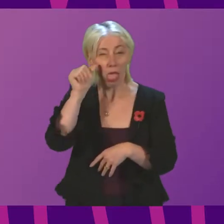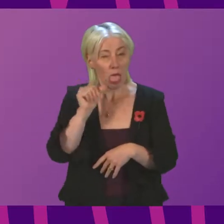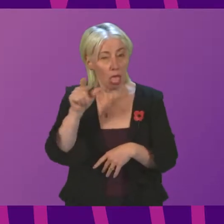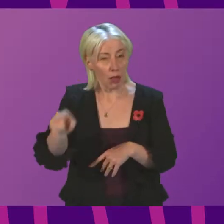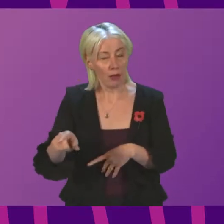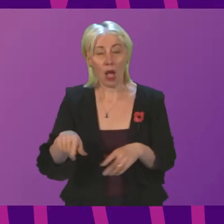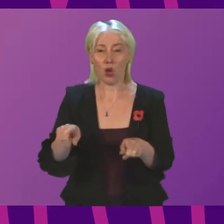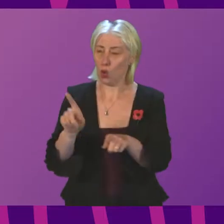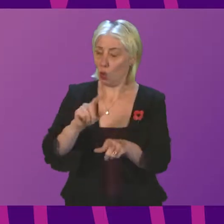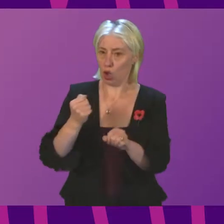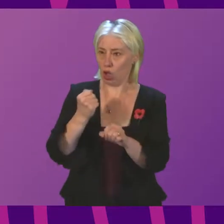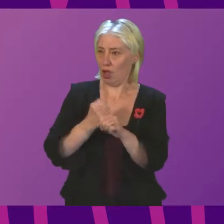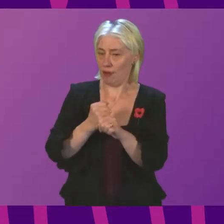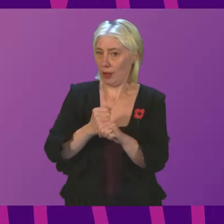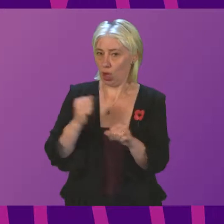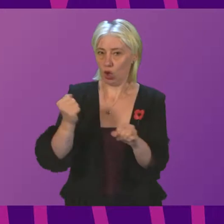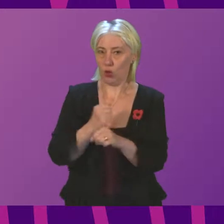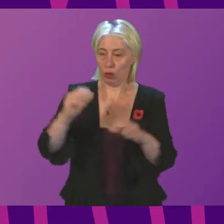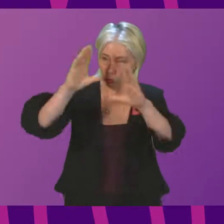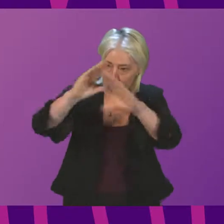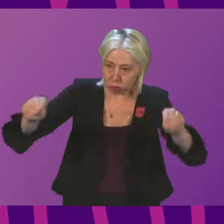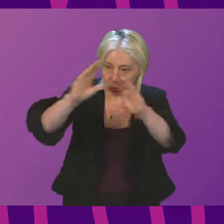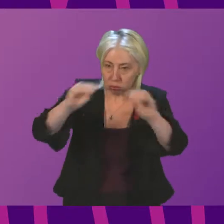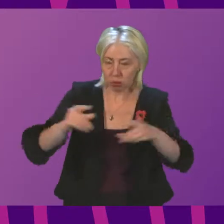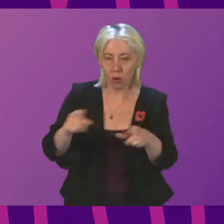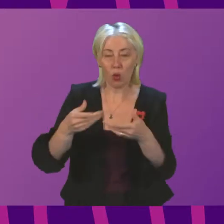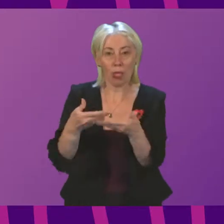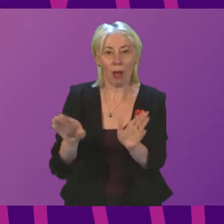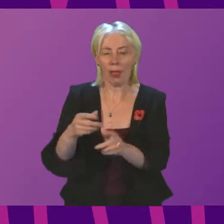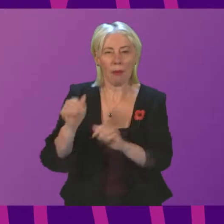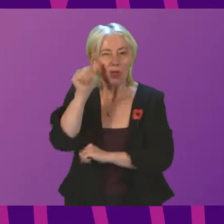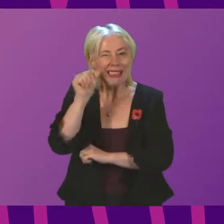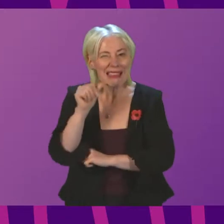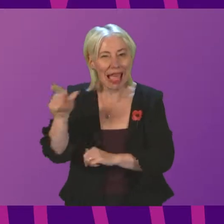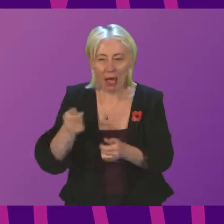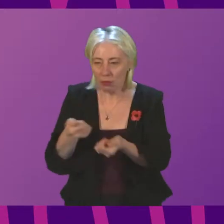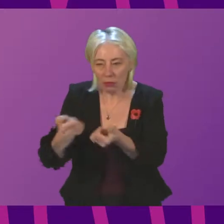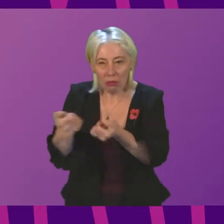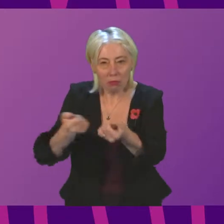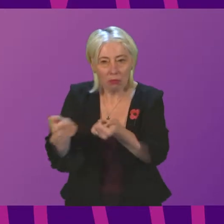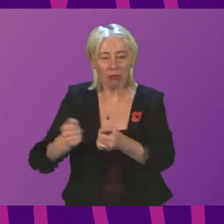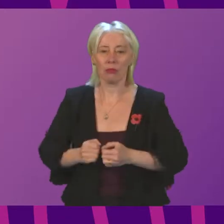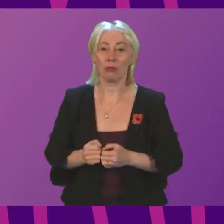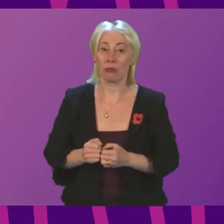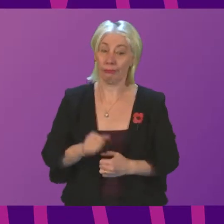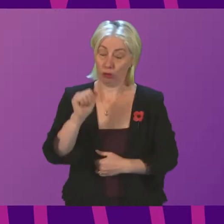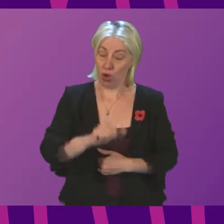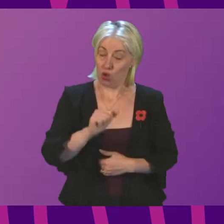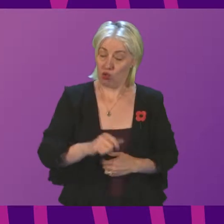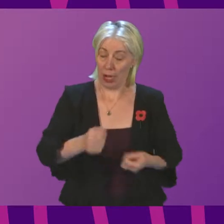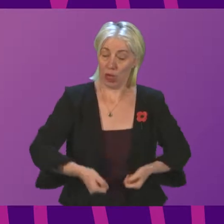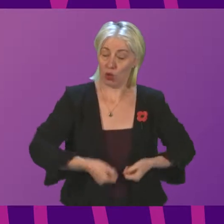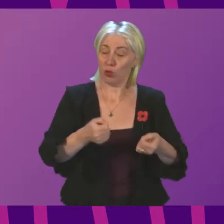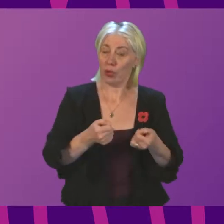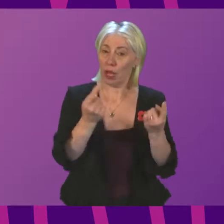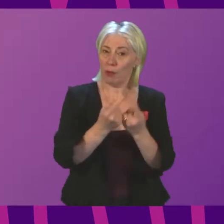alert the public to this more recent spate of scams? Deputy First Minister. President officer, the Christian Graham is right to raise the issue. There are